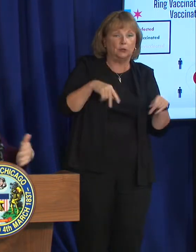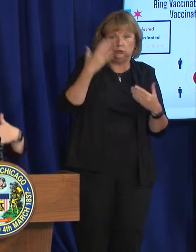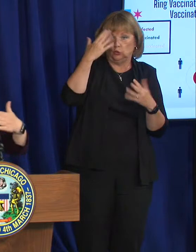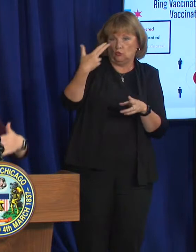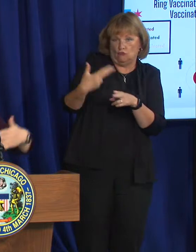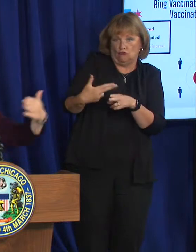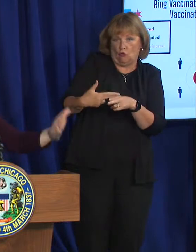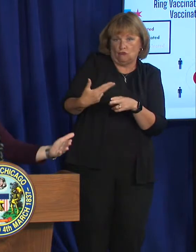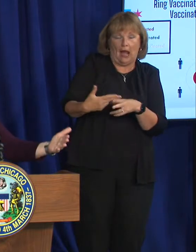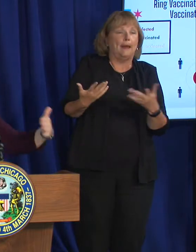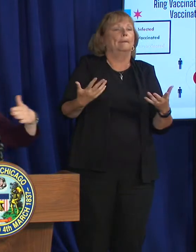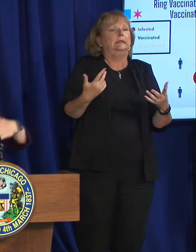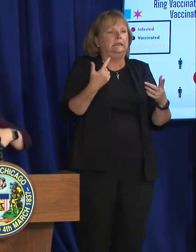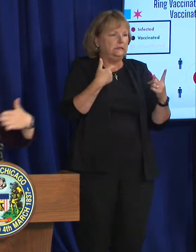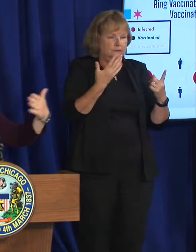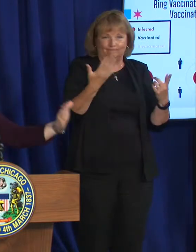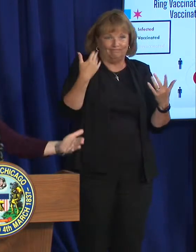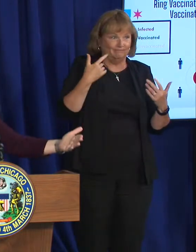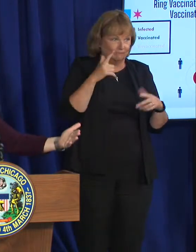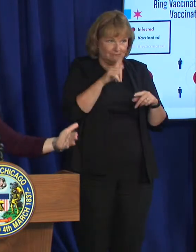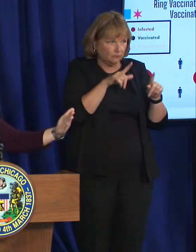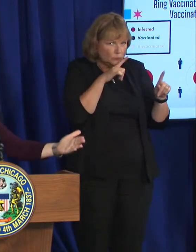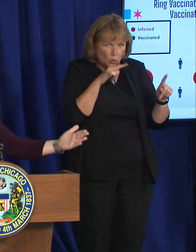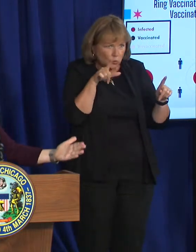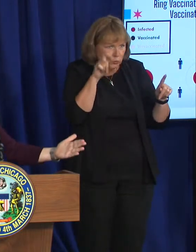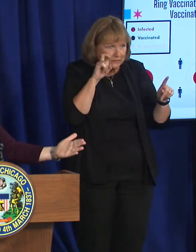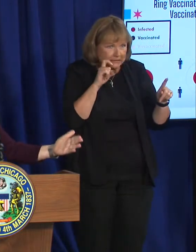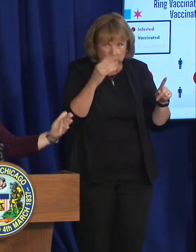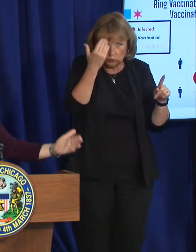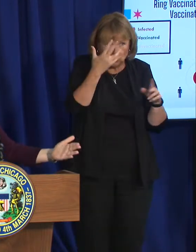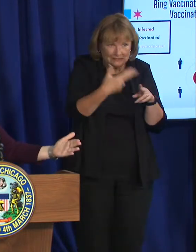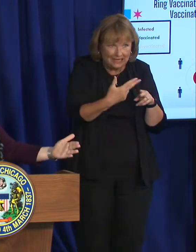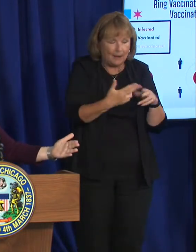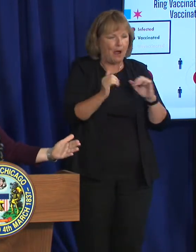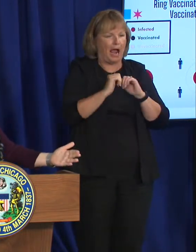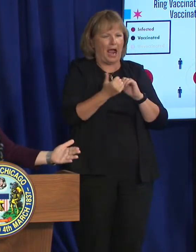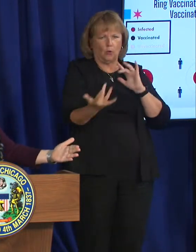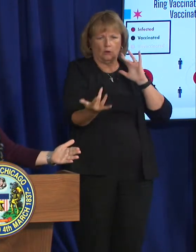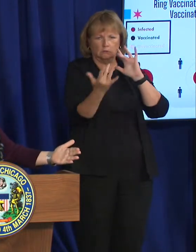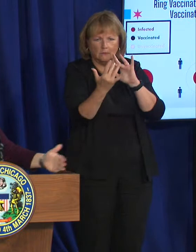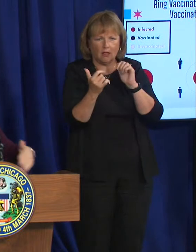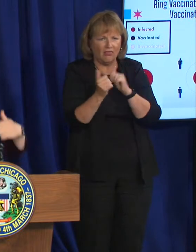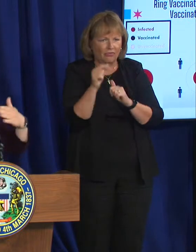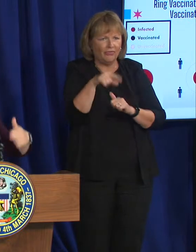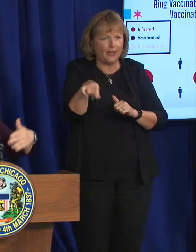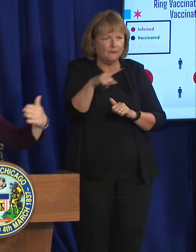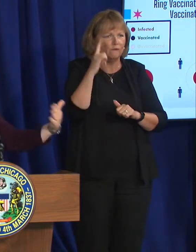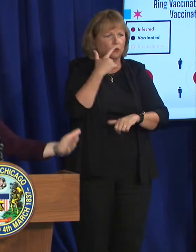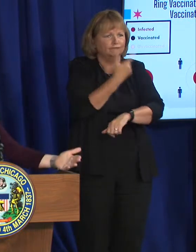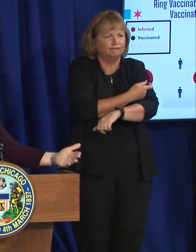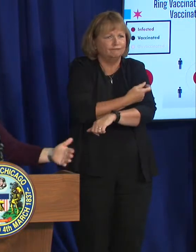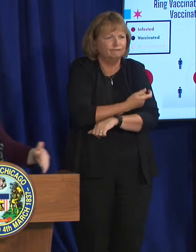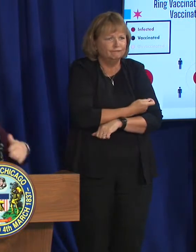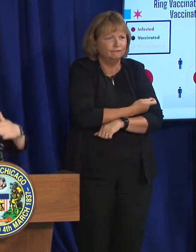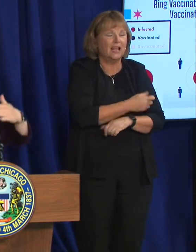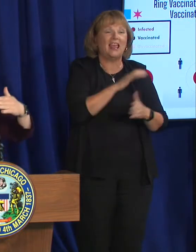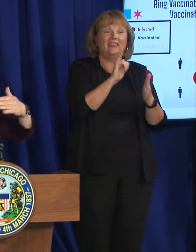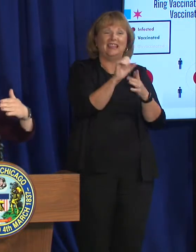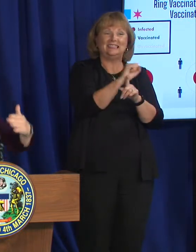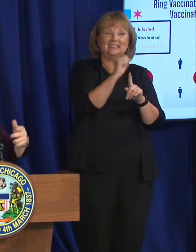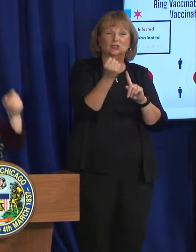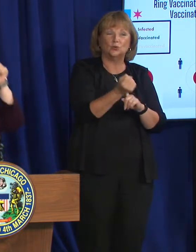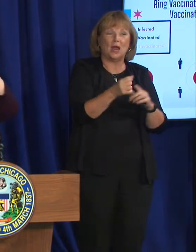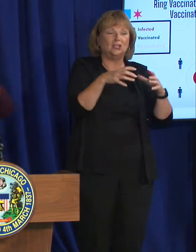contacts, because then we can't get get vaccine to those contacts in the ring vaccination strategy. And so in that setting,